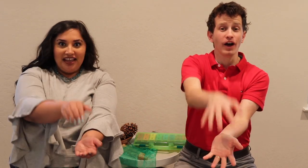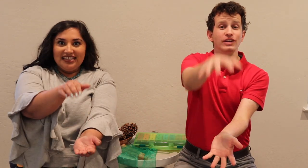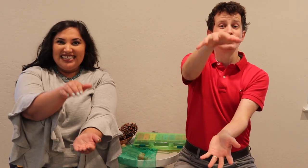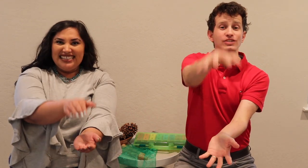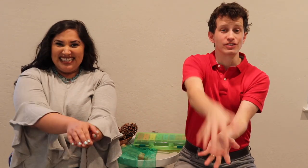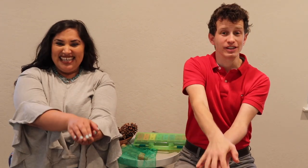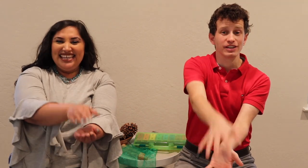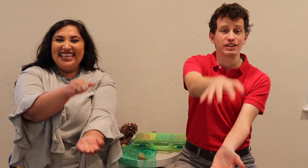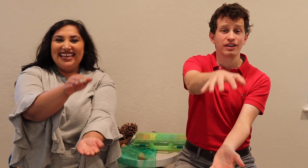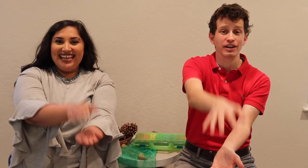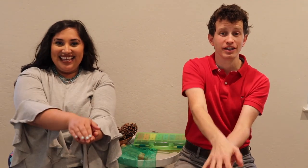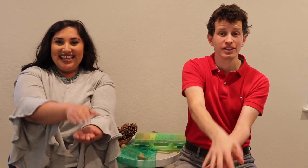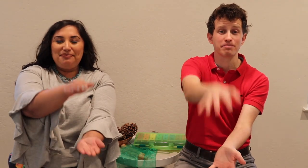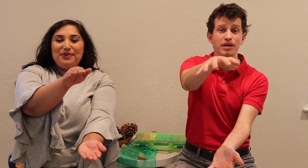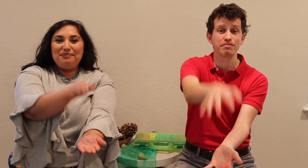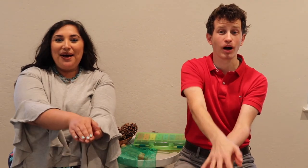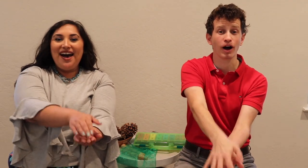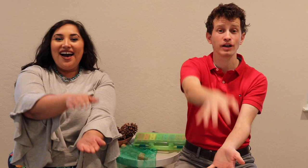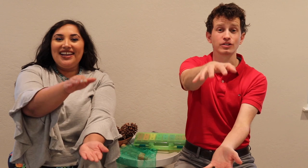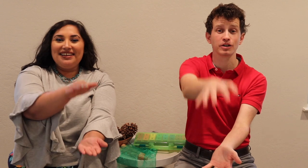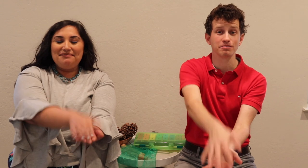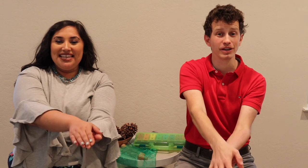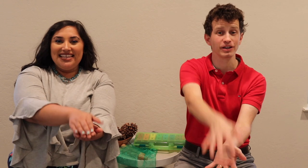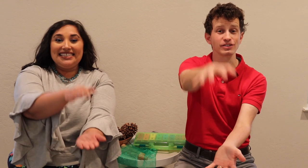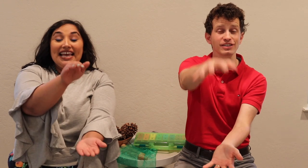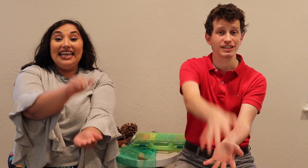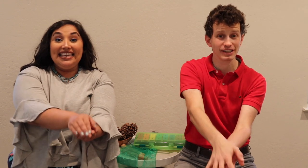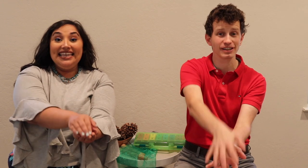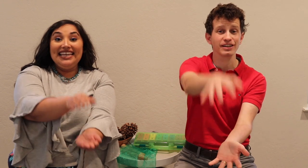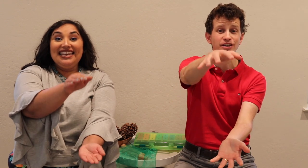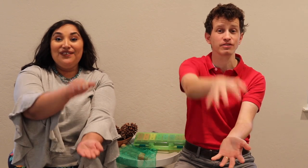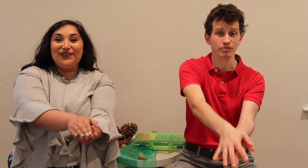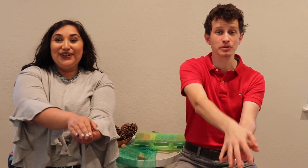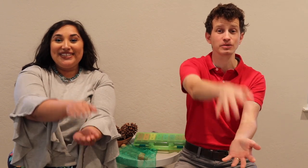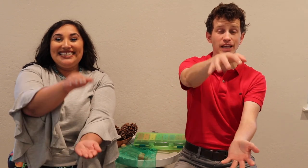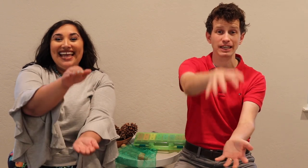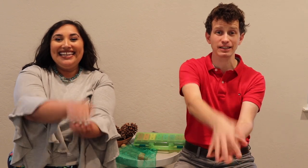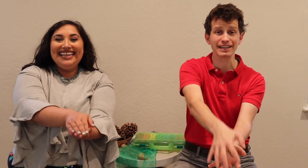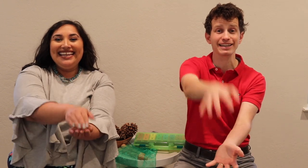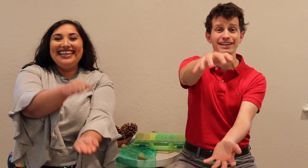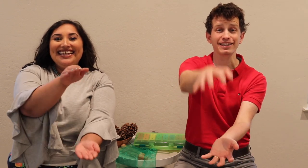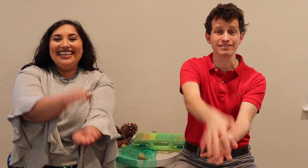See the hippopotamus eating fruits and leaves.